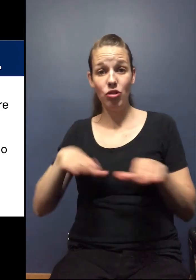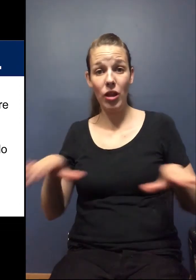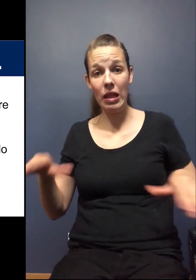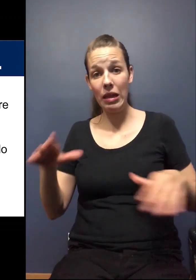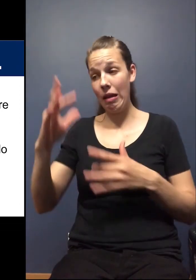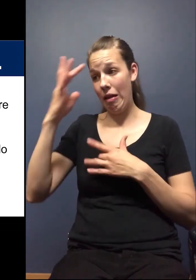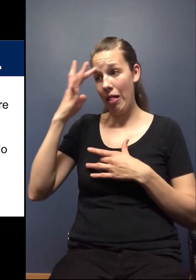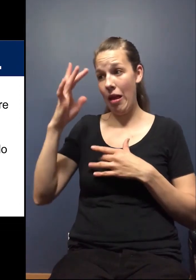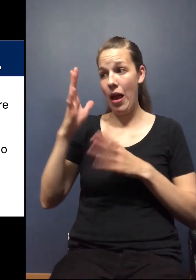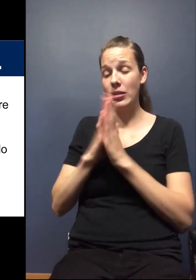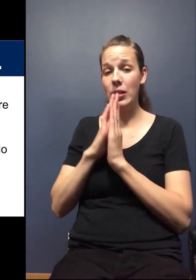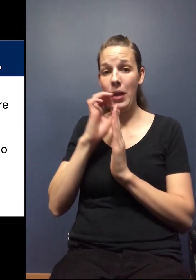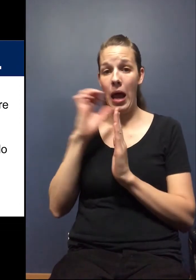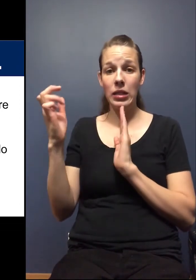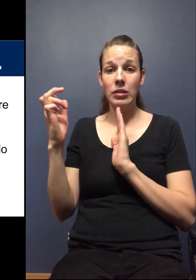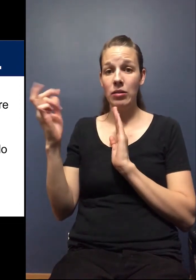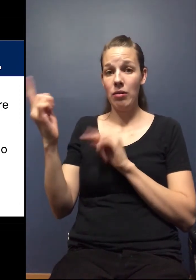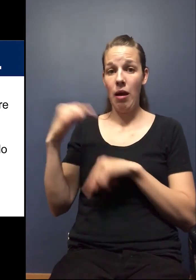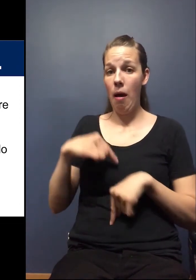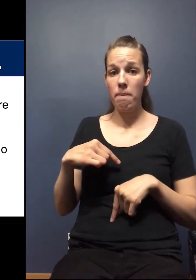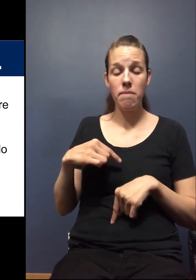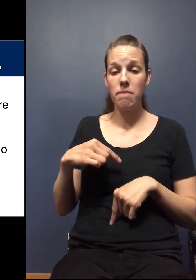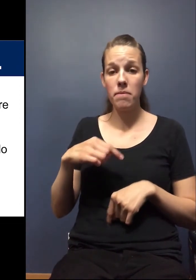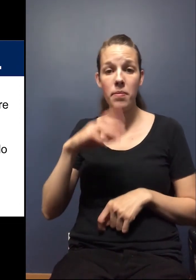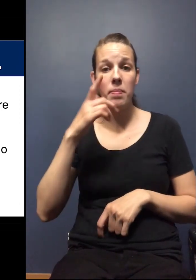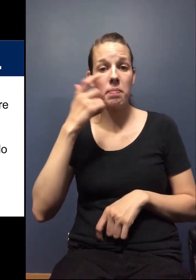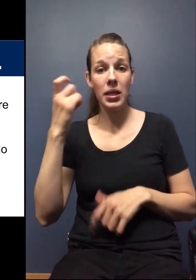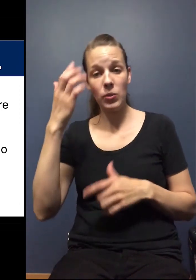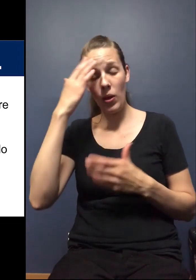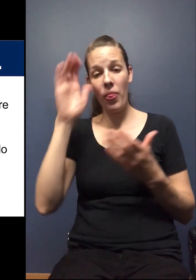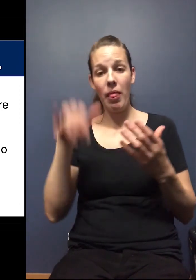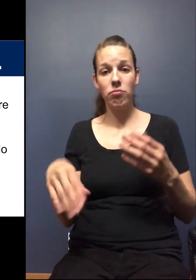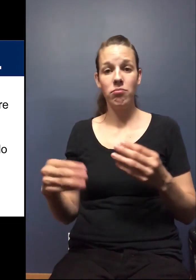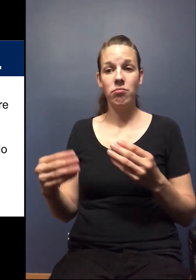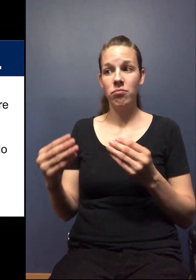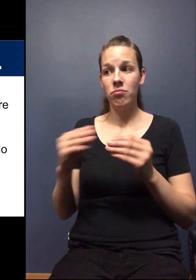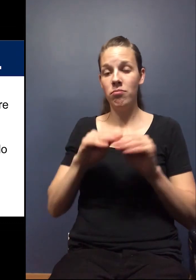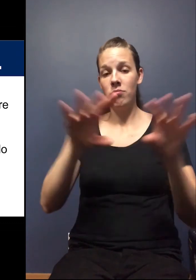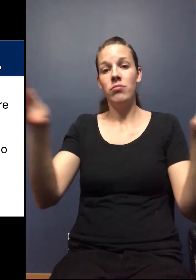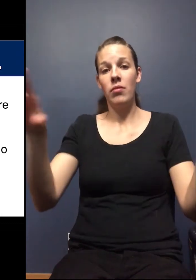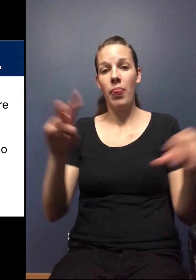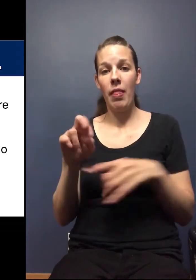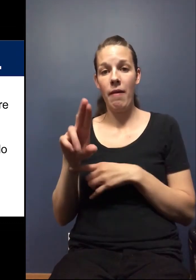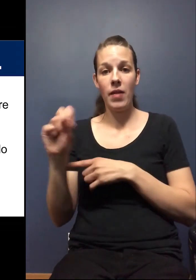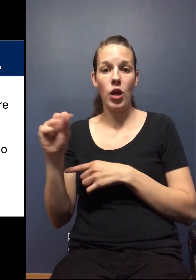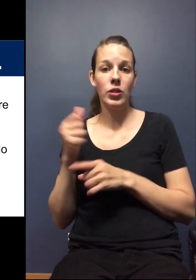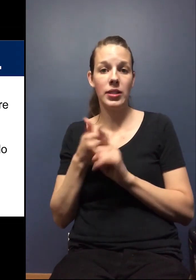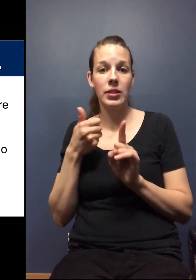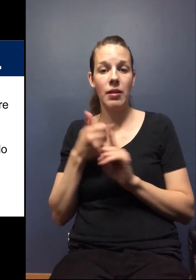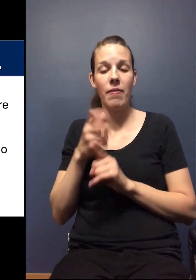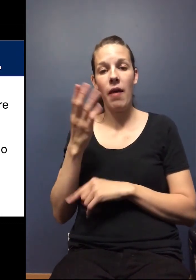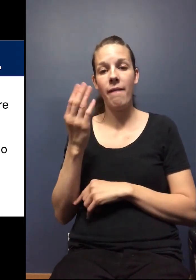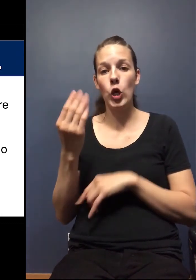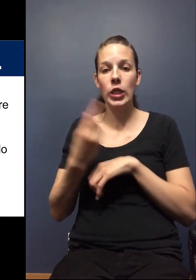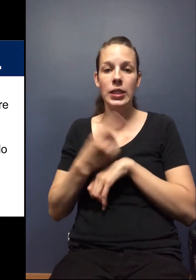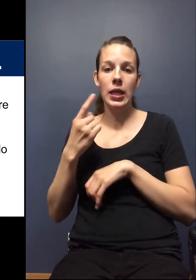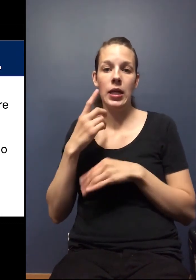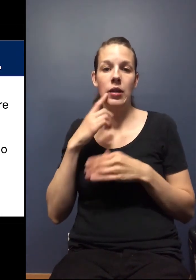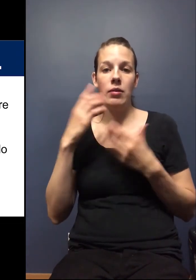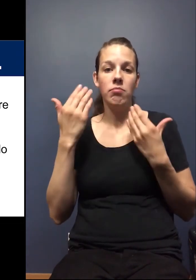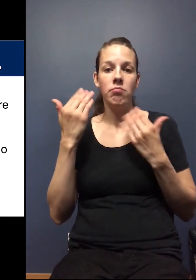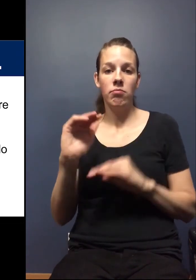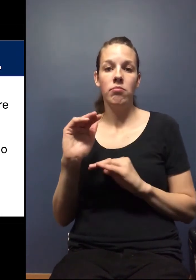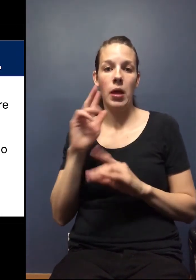ill. I asked them not to come over because we know that there's a chance of transmitting the virus. so I just, that, that 14 day window